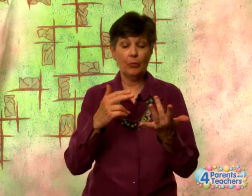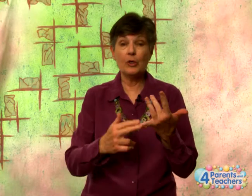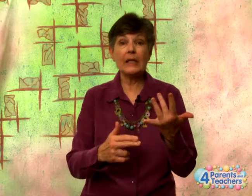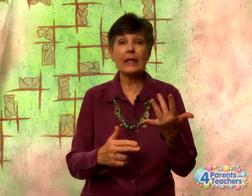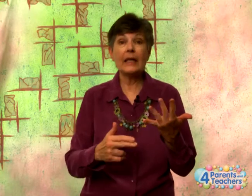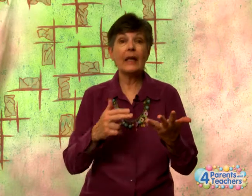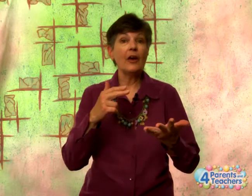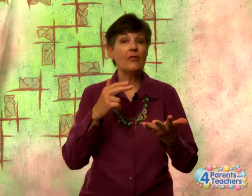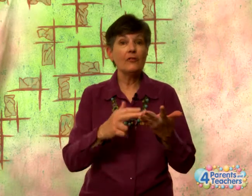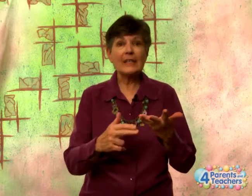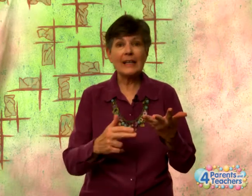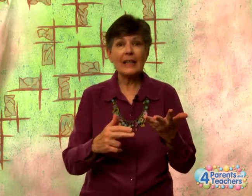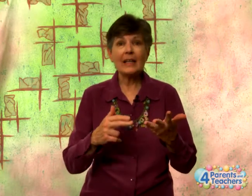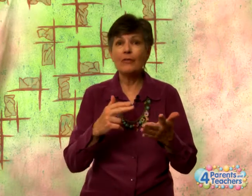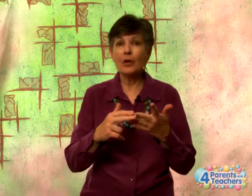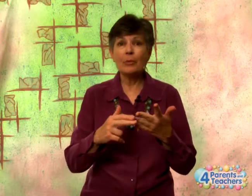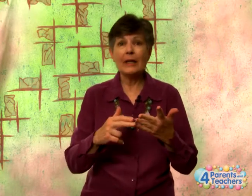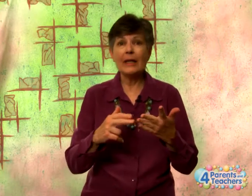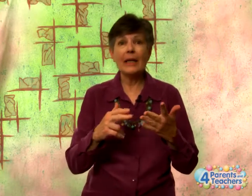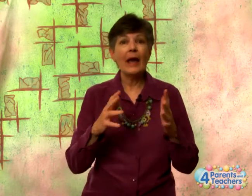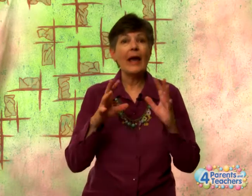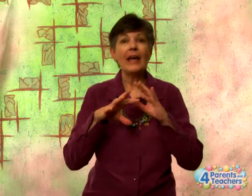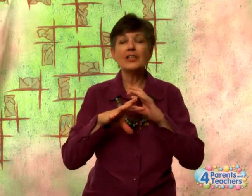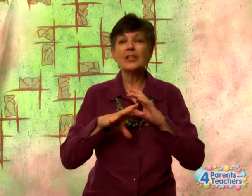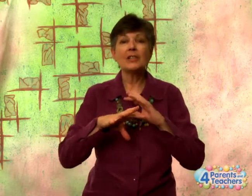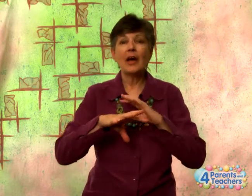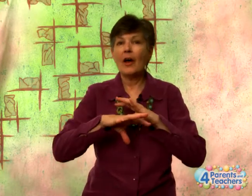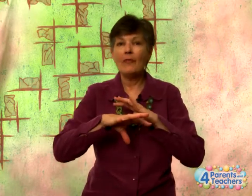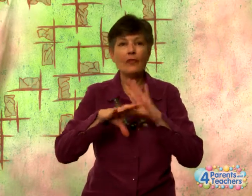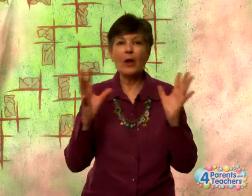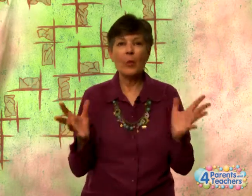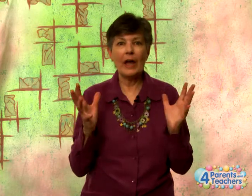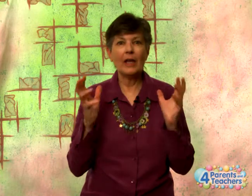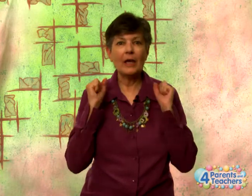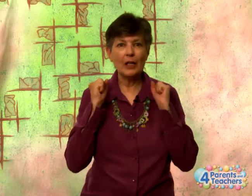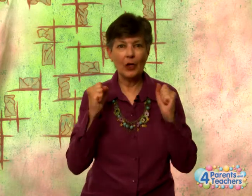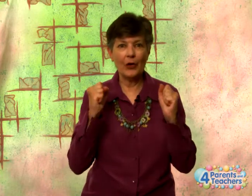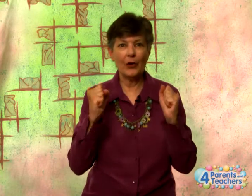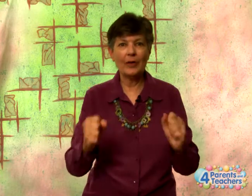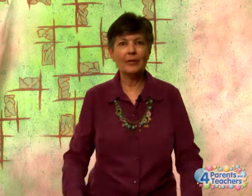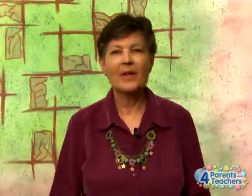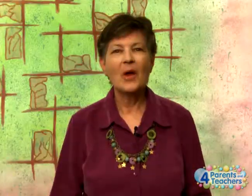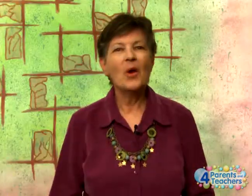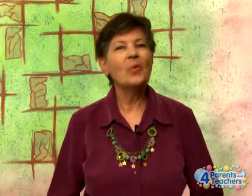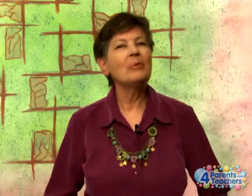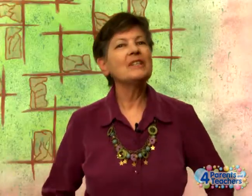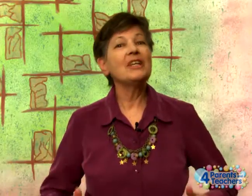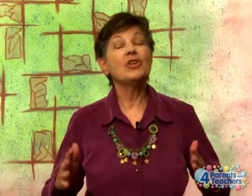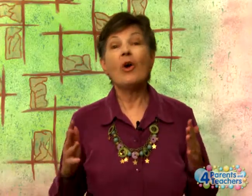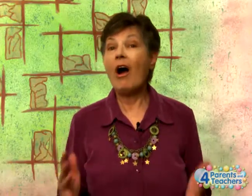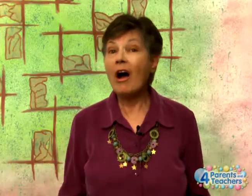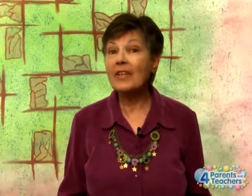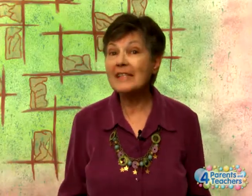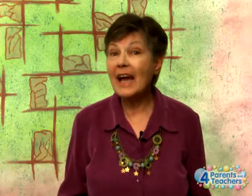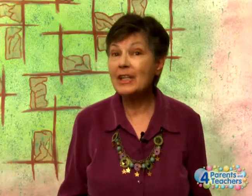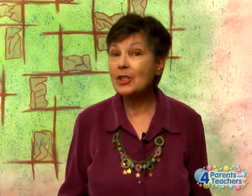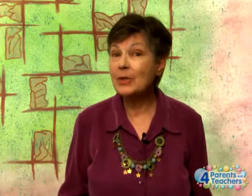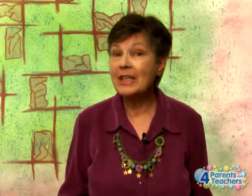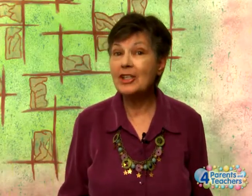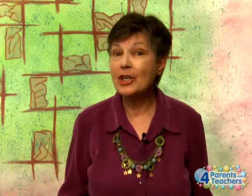musically, physically, verbally. It's just a fun way to learn. We will teach you all the signs you need to